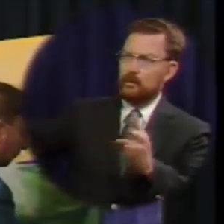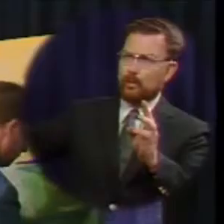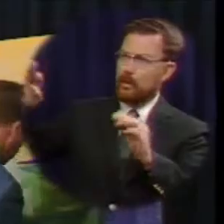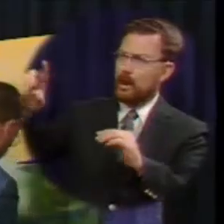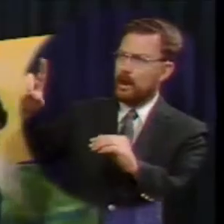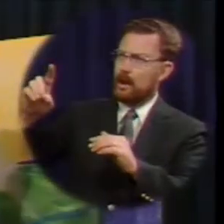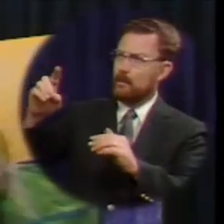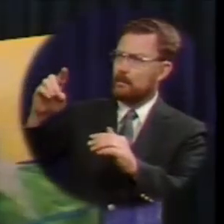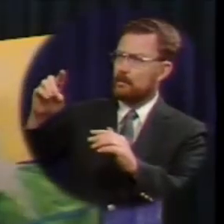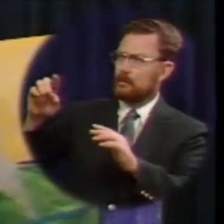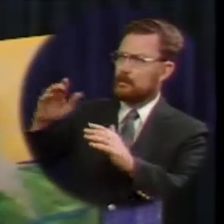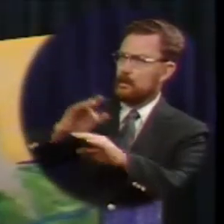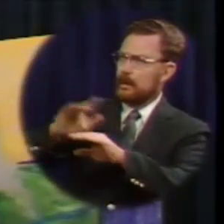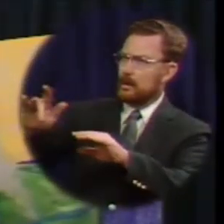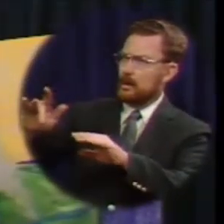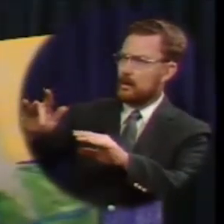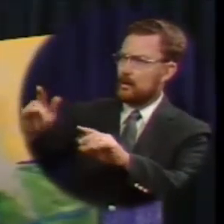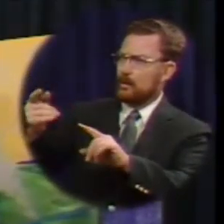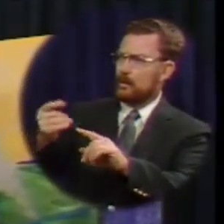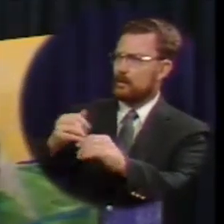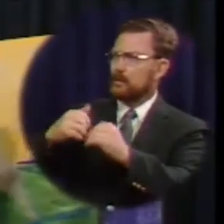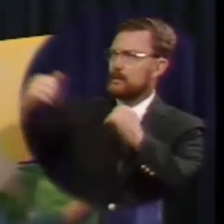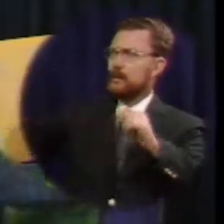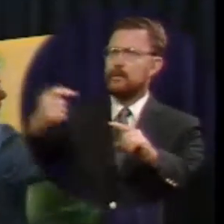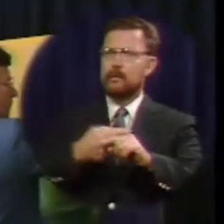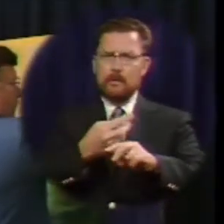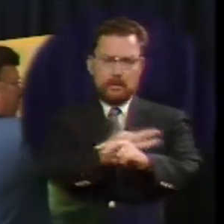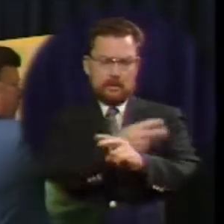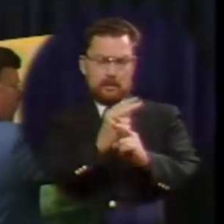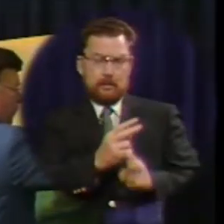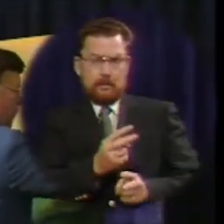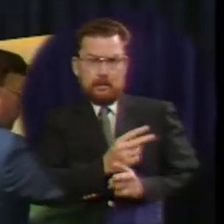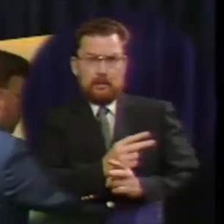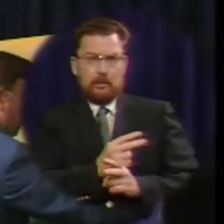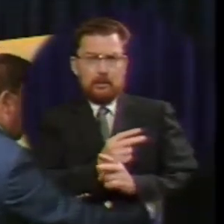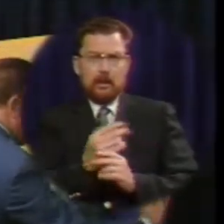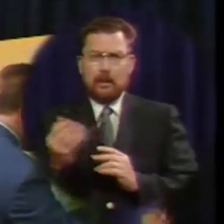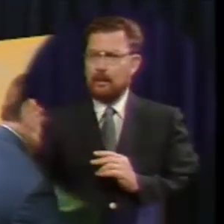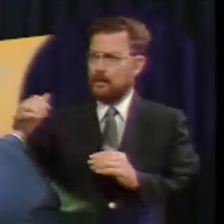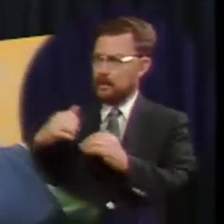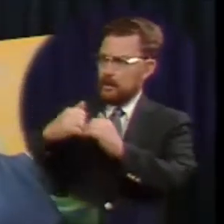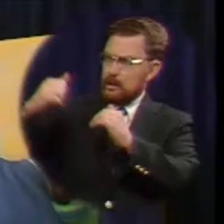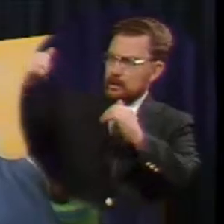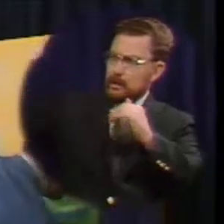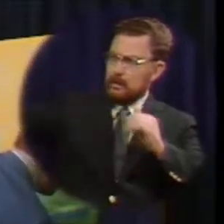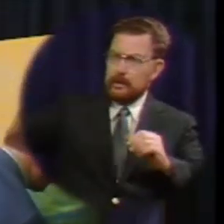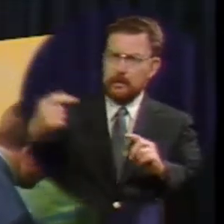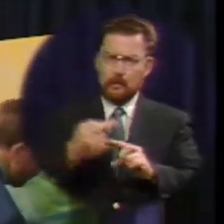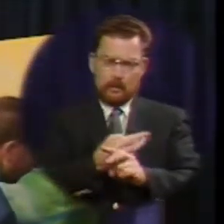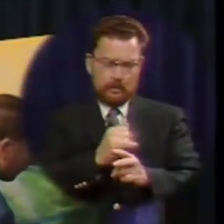away from the tender shepherds care away from the tender shepherds care